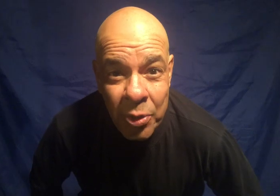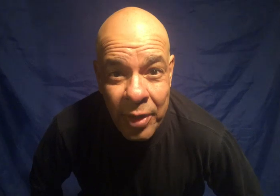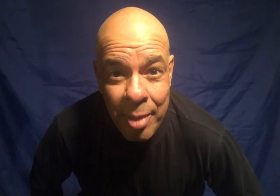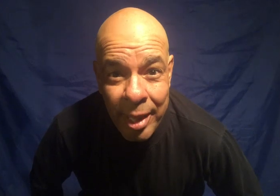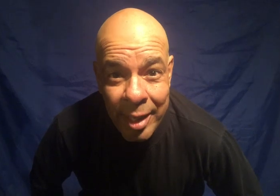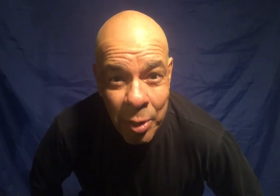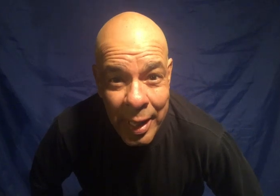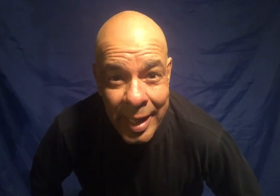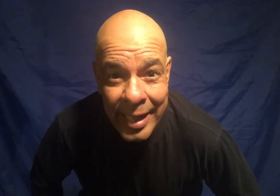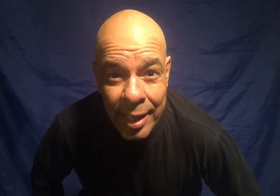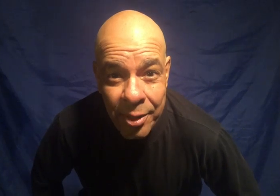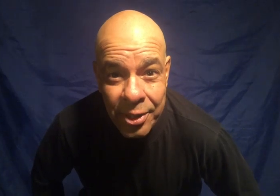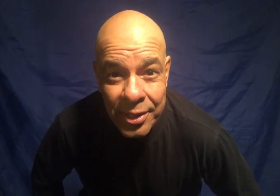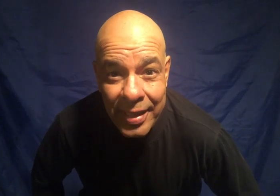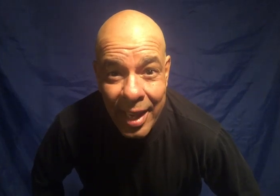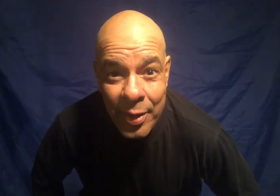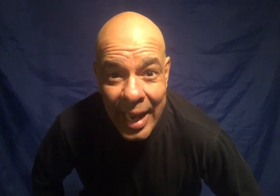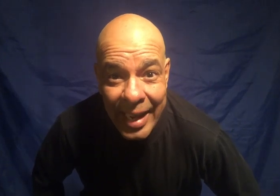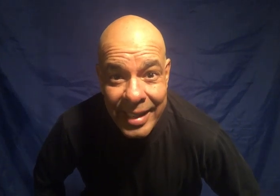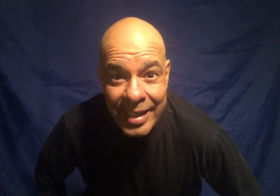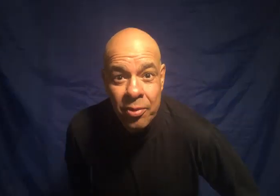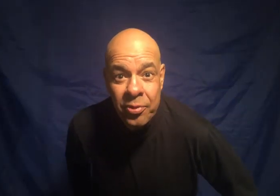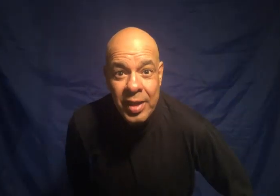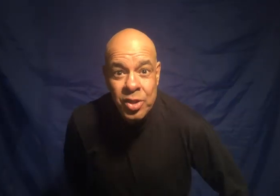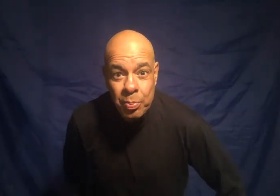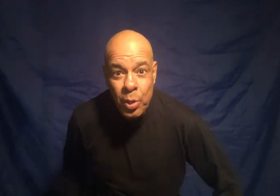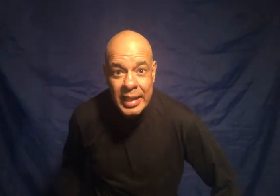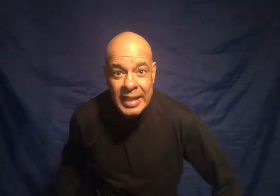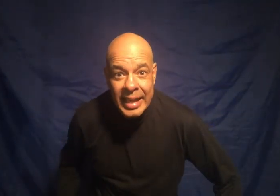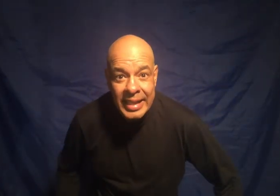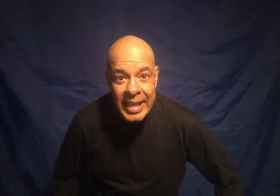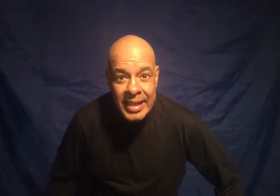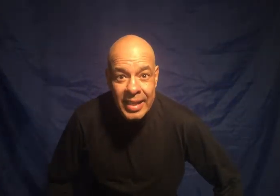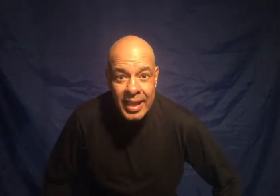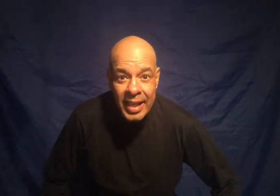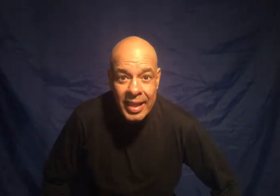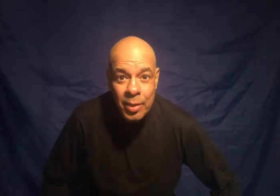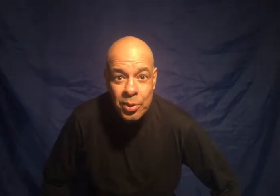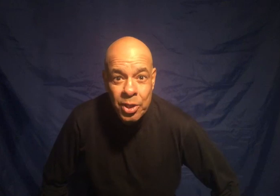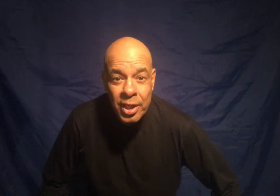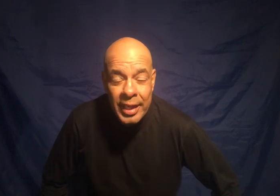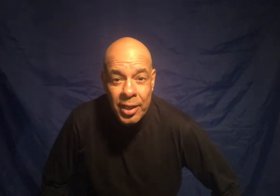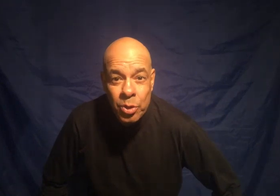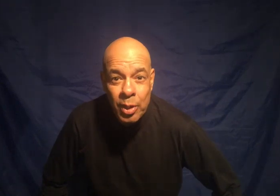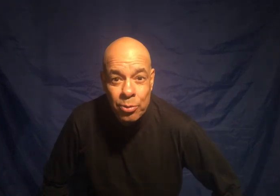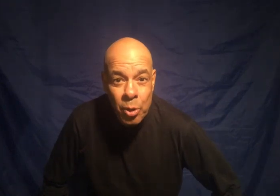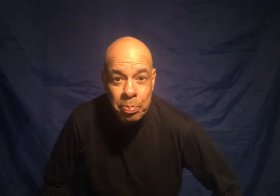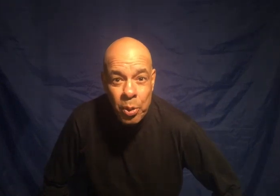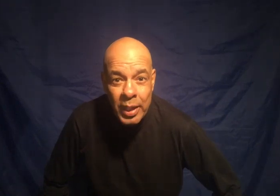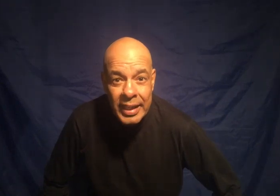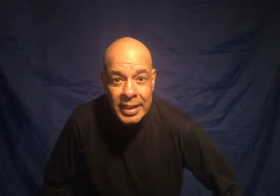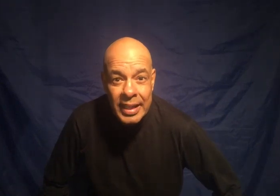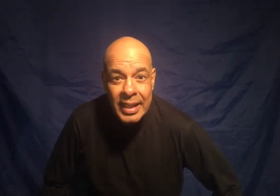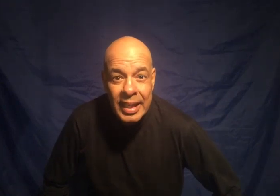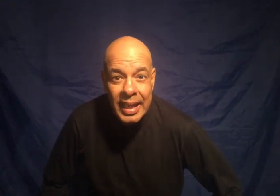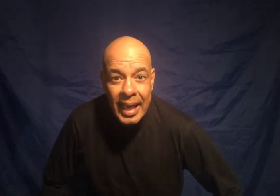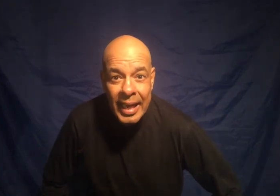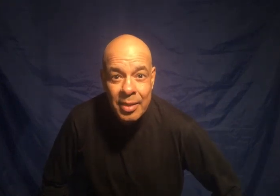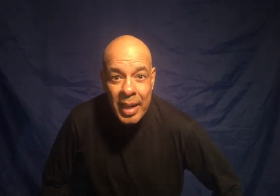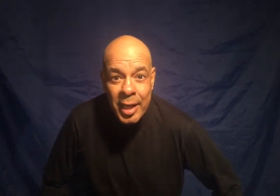family including the kiddos okay fixed point technique that will turn into a rope pulling and many